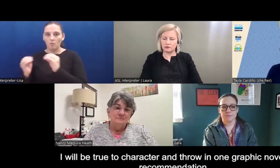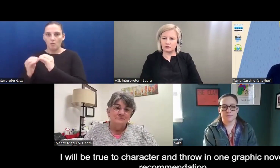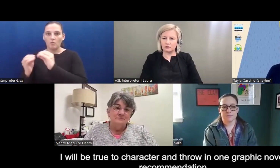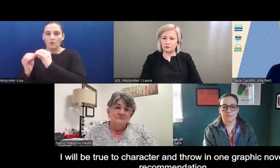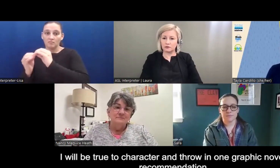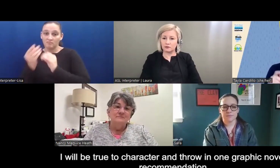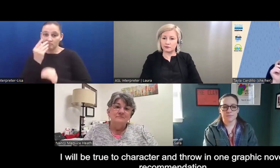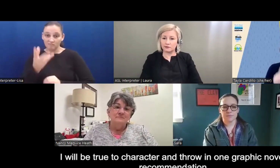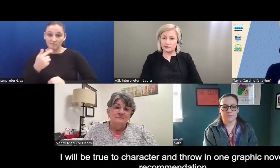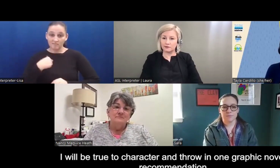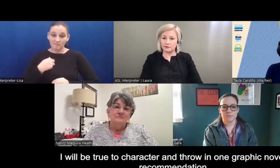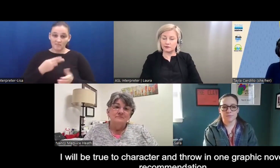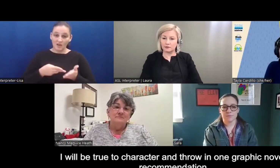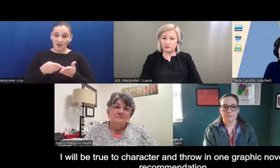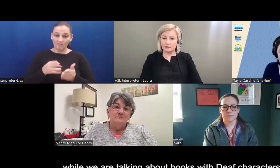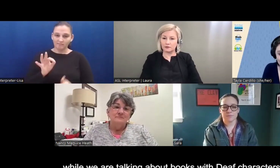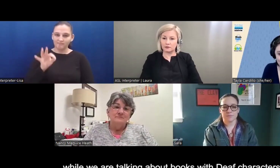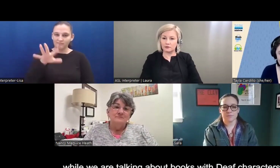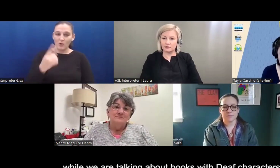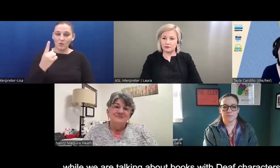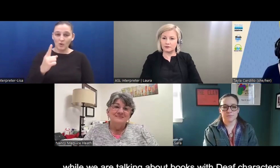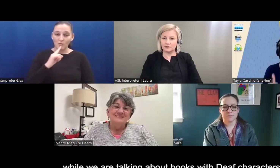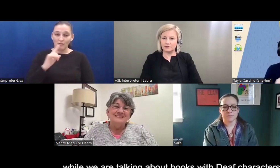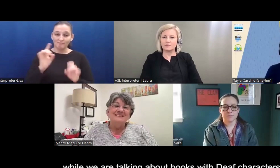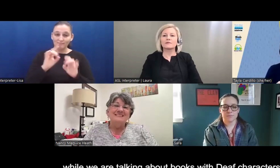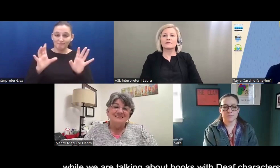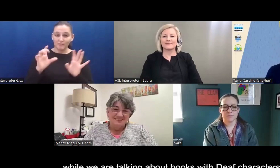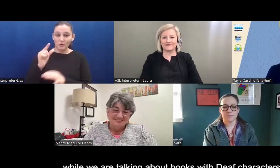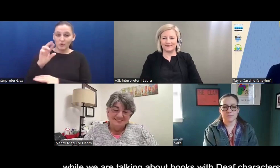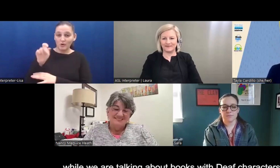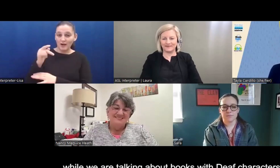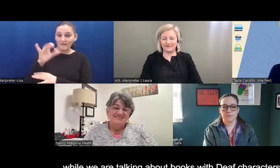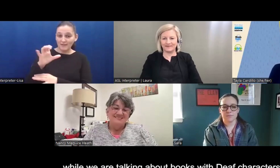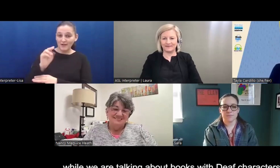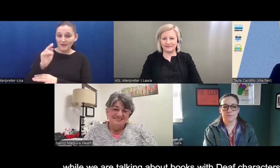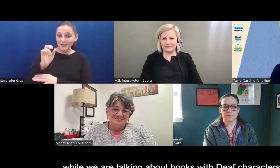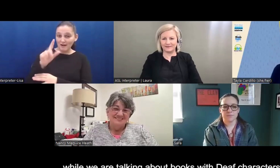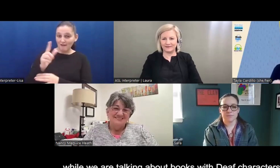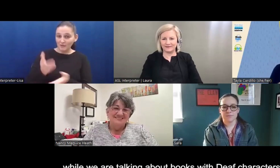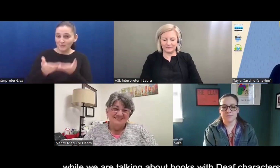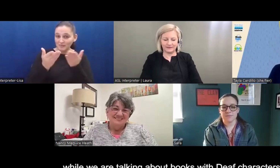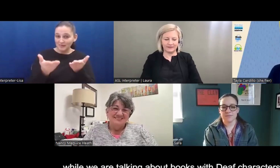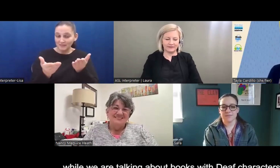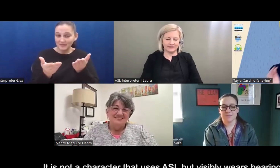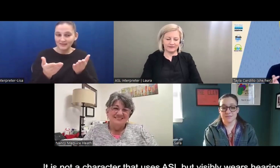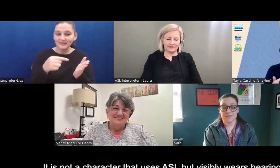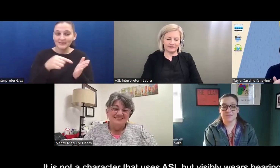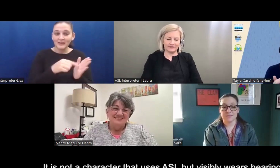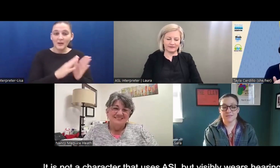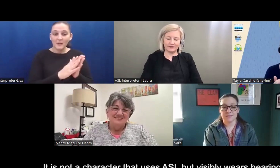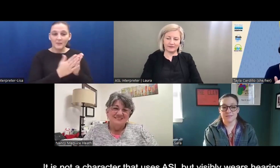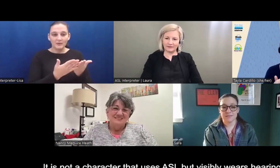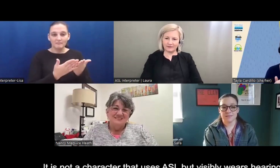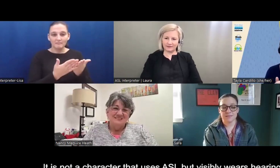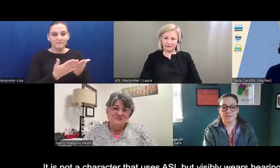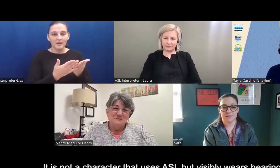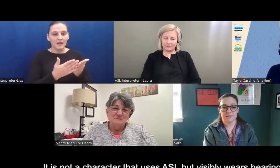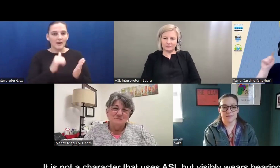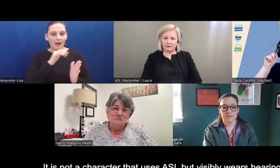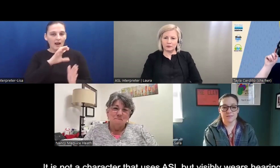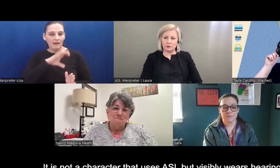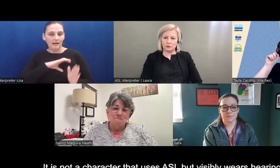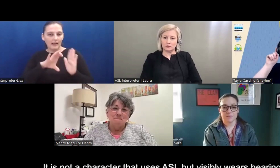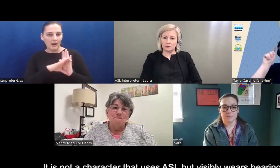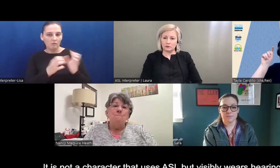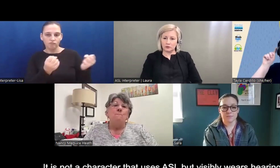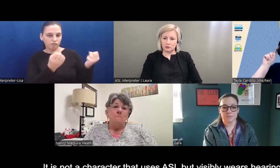very true to character and throw in one graphic novel recommendation while we're talking about books with deaf characters. So this isn't a character that uses ASL,